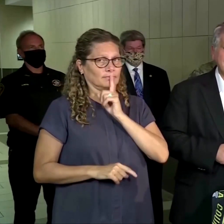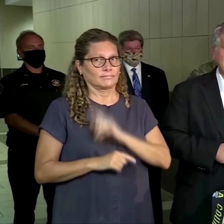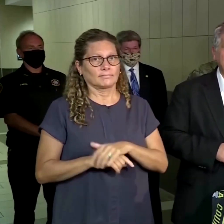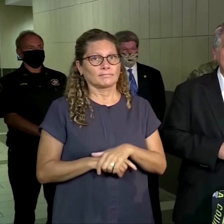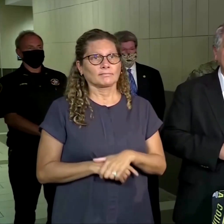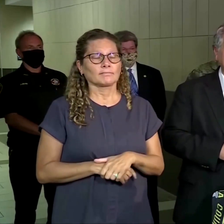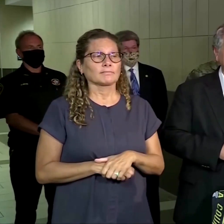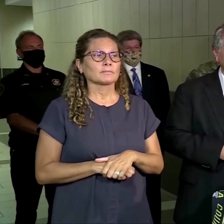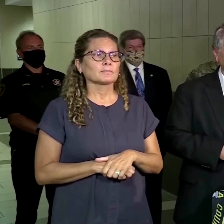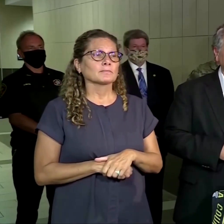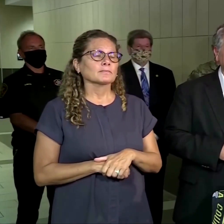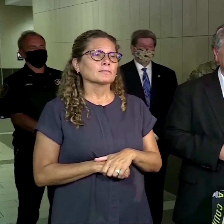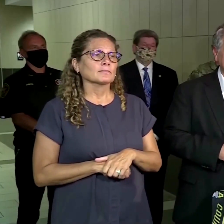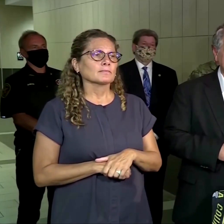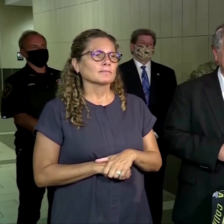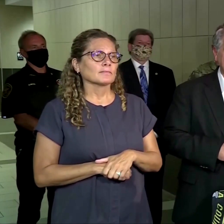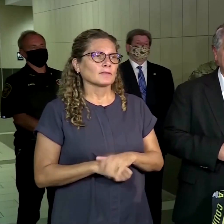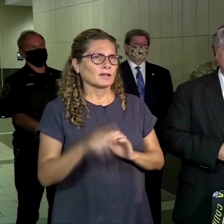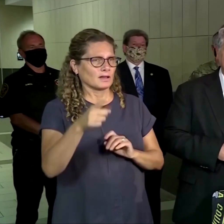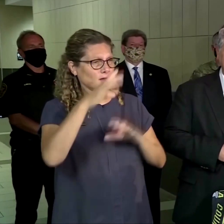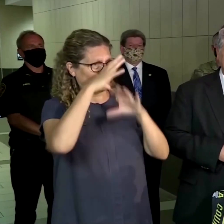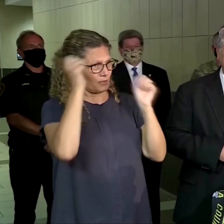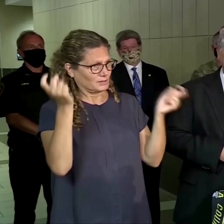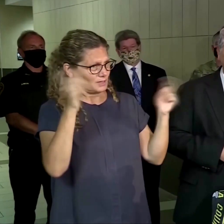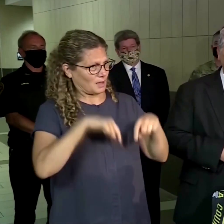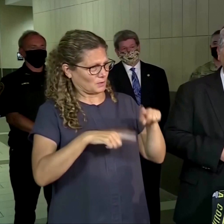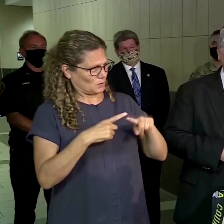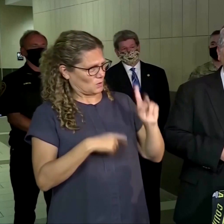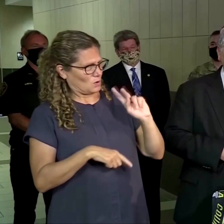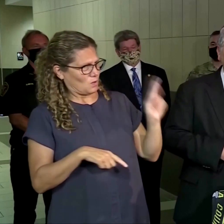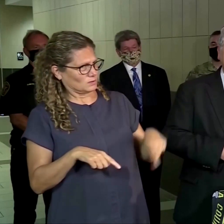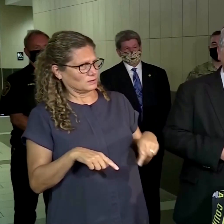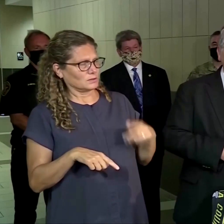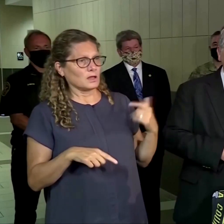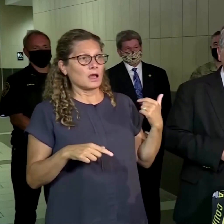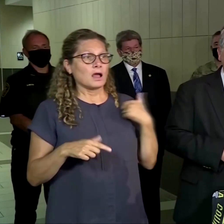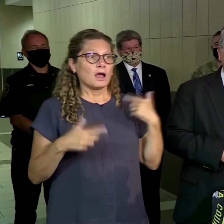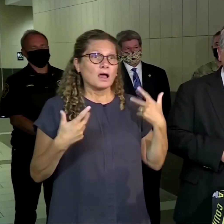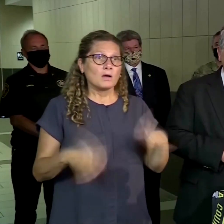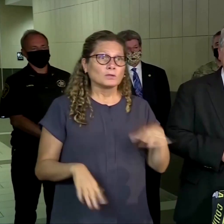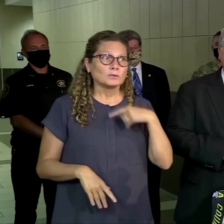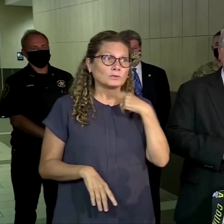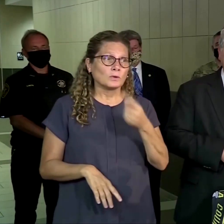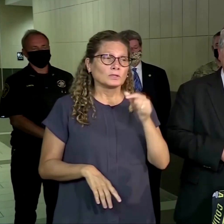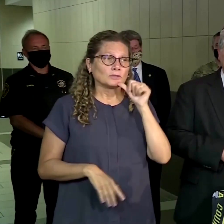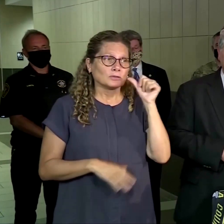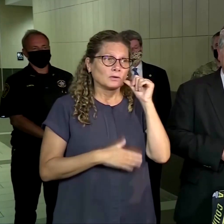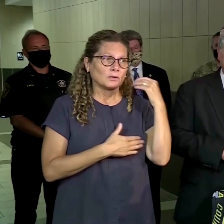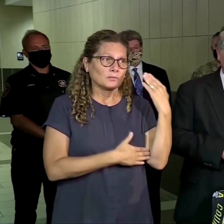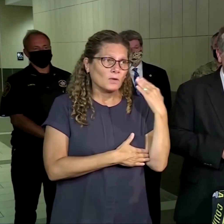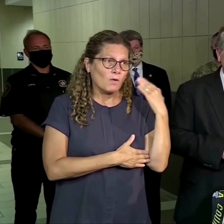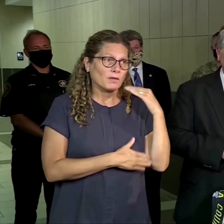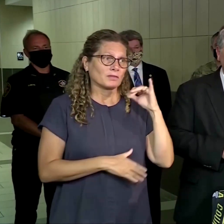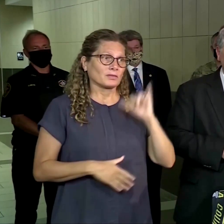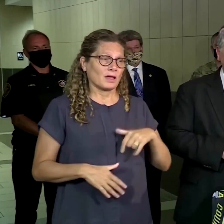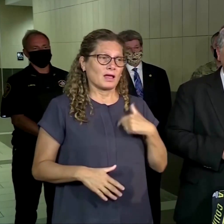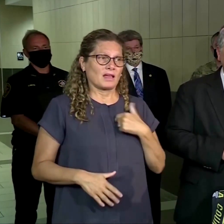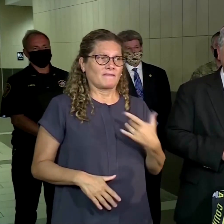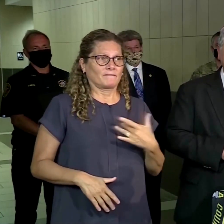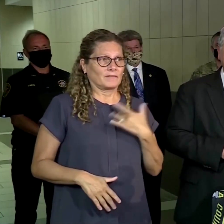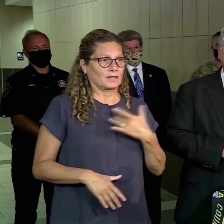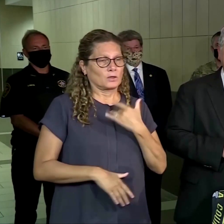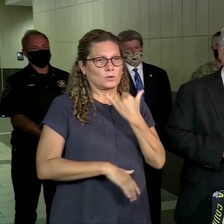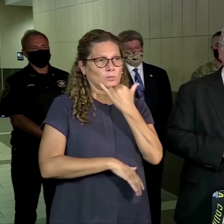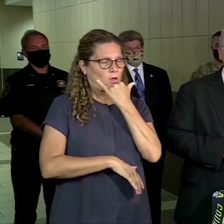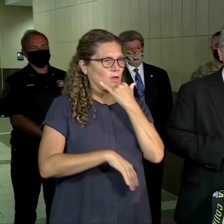I think I made, I put my statement out early yesterday morning that I felt that the timing was wrong. We always